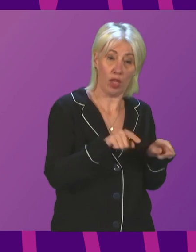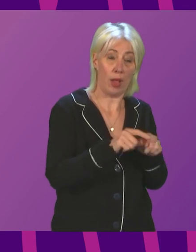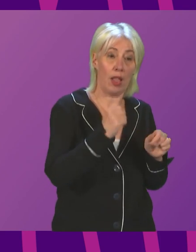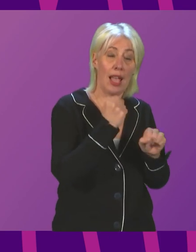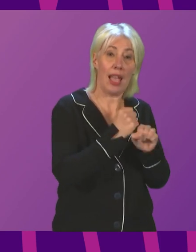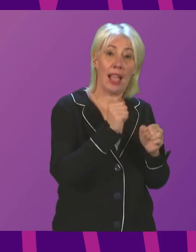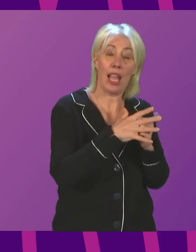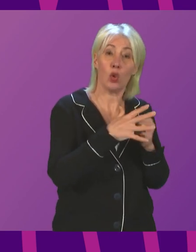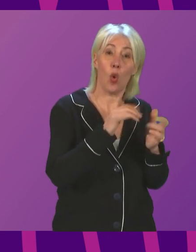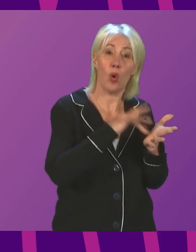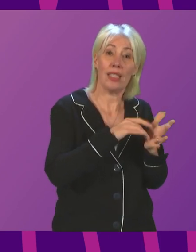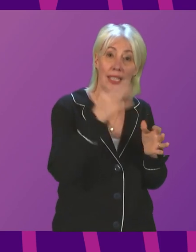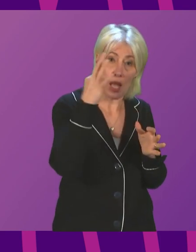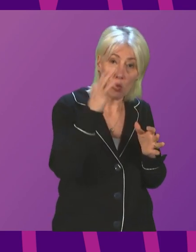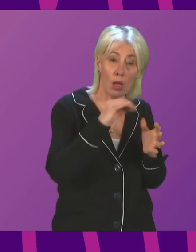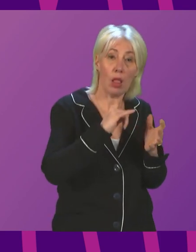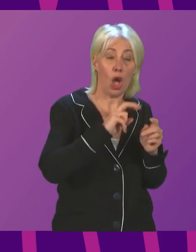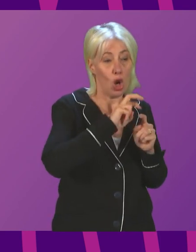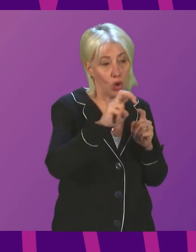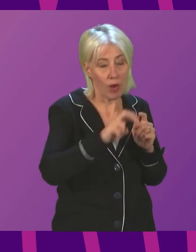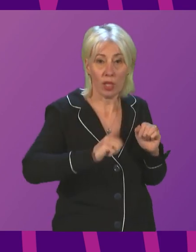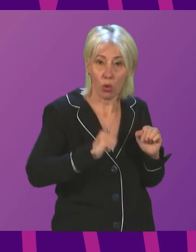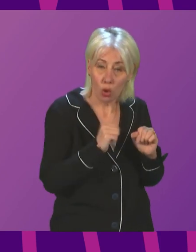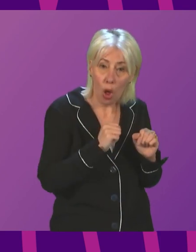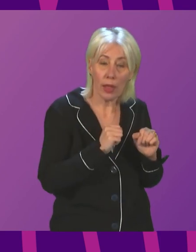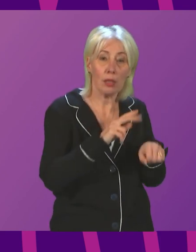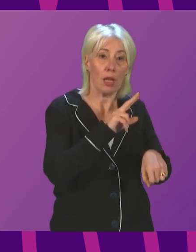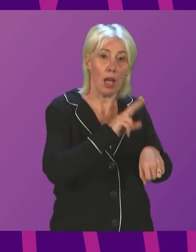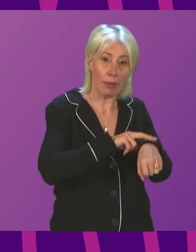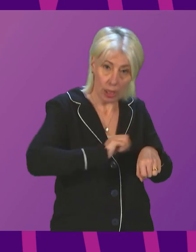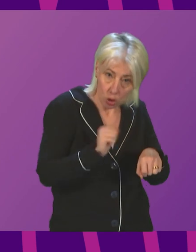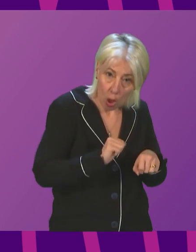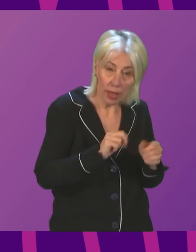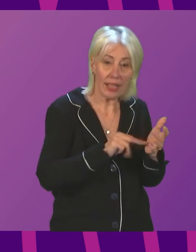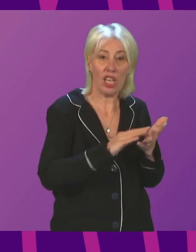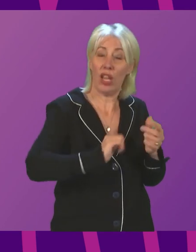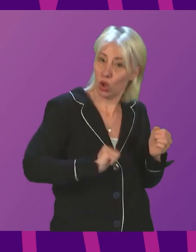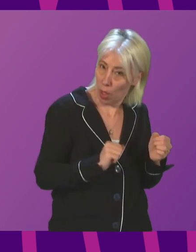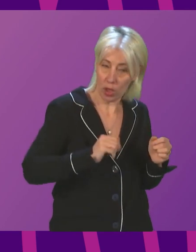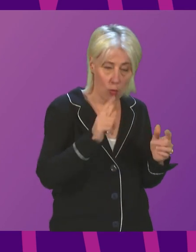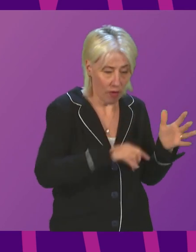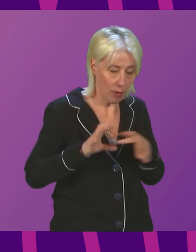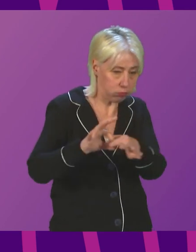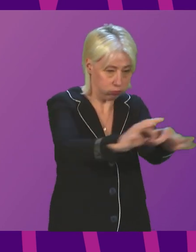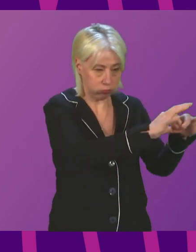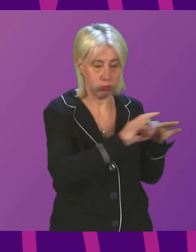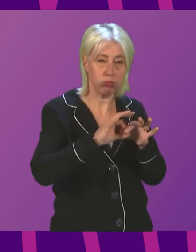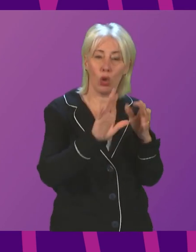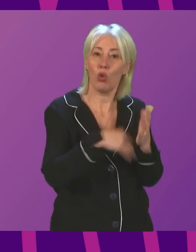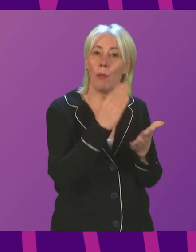Council, Transport Scotland, NHS Scotland and Police Scotland to ensure the summit is delivered safely.